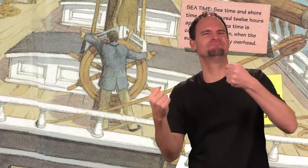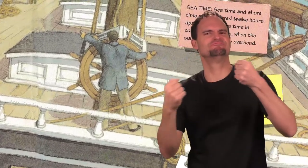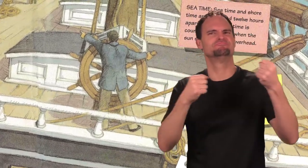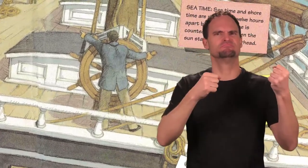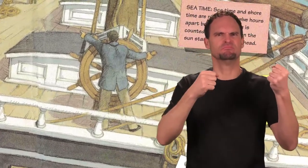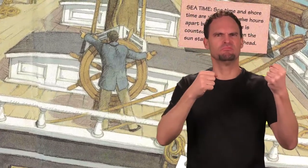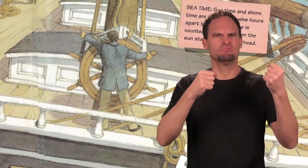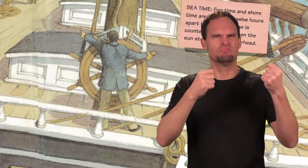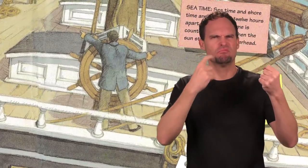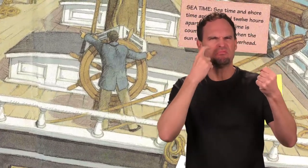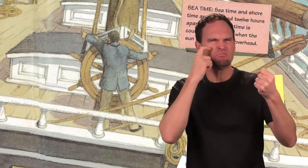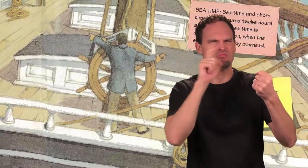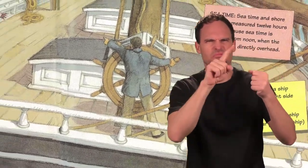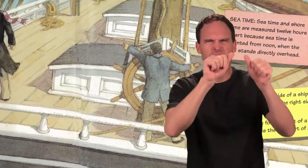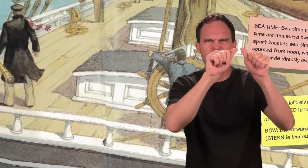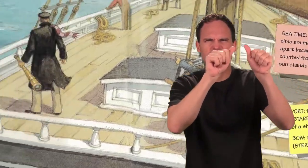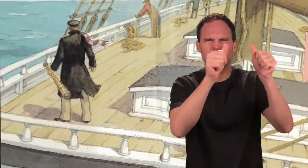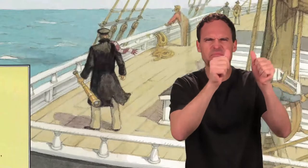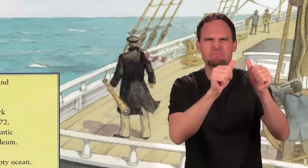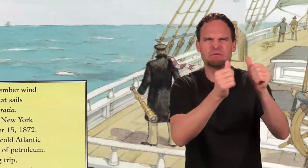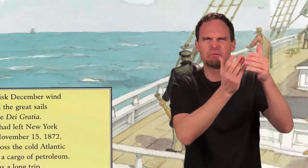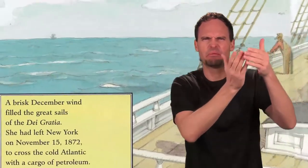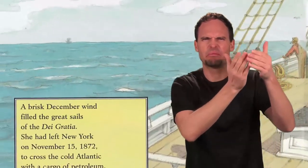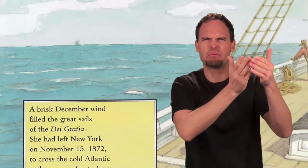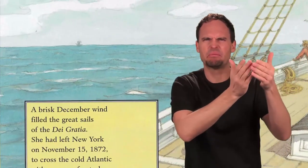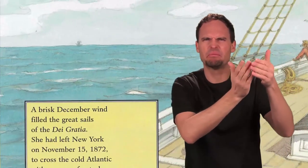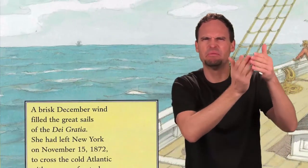alerted the wheels, spotted a smudge on the horizon.